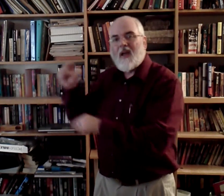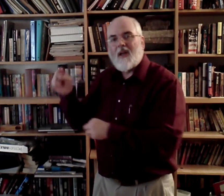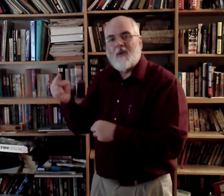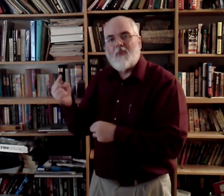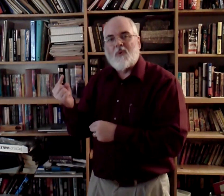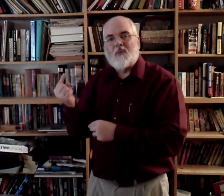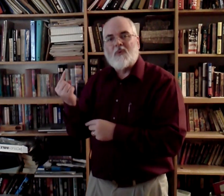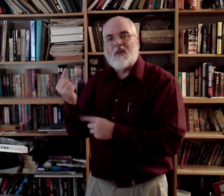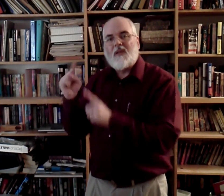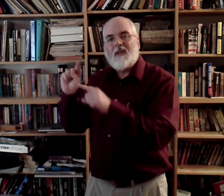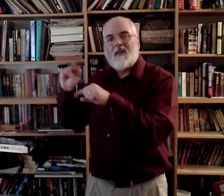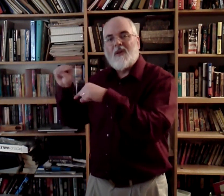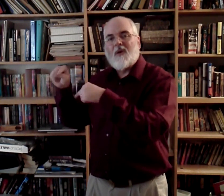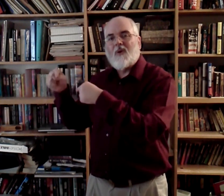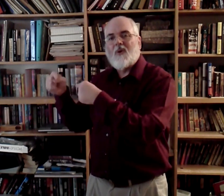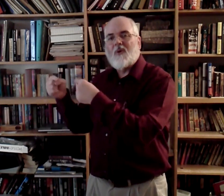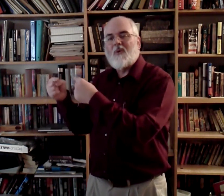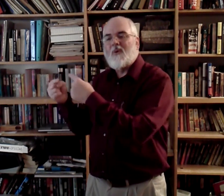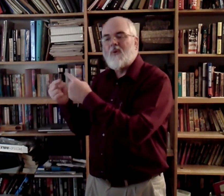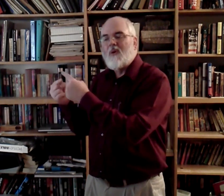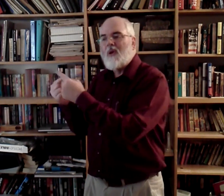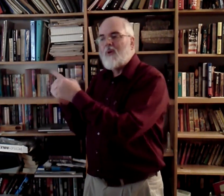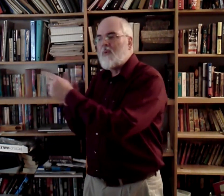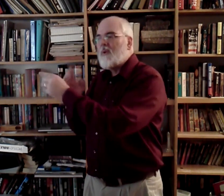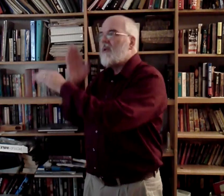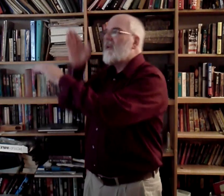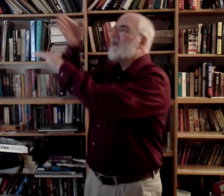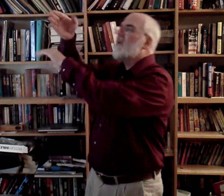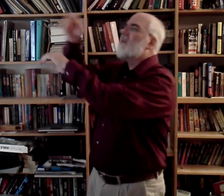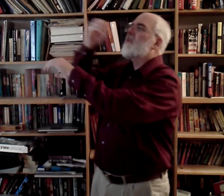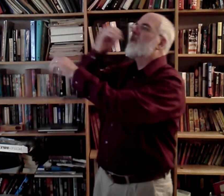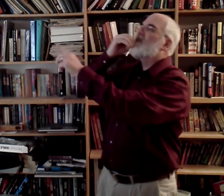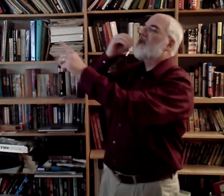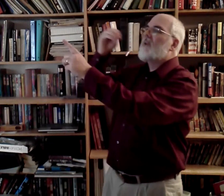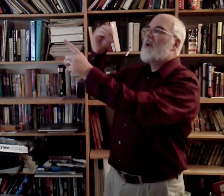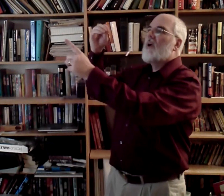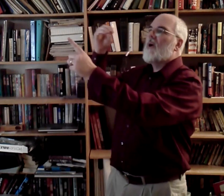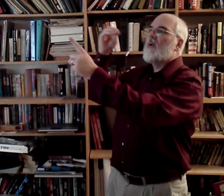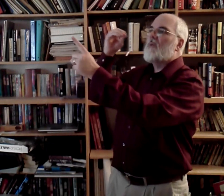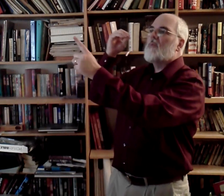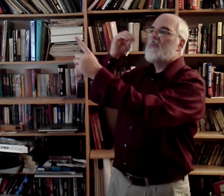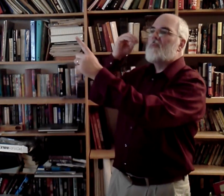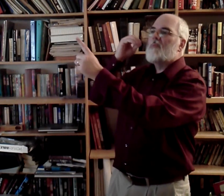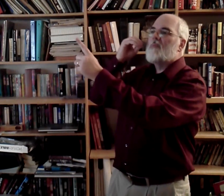I'm only going over home.